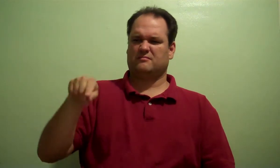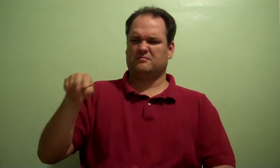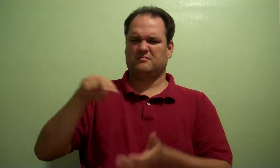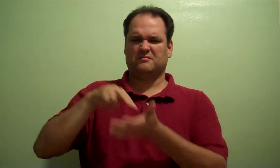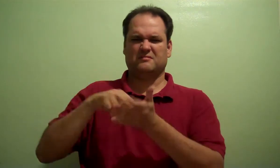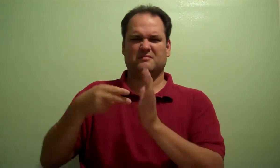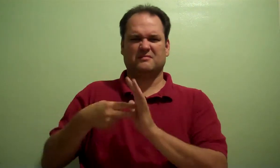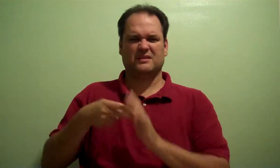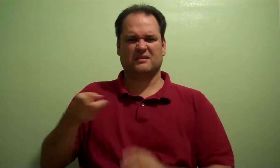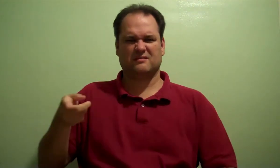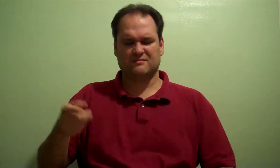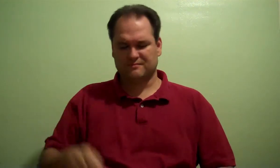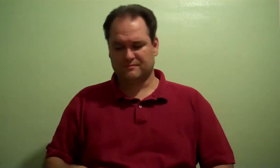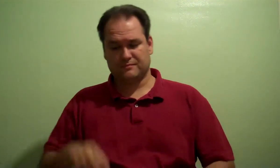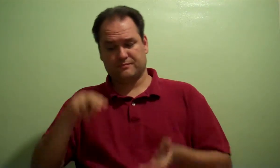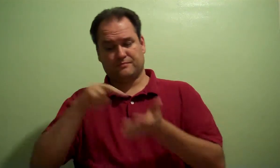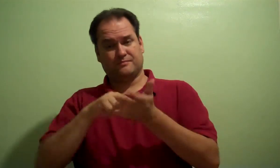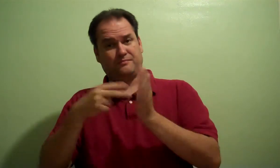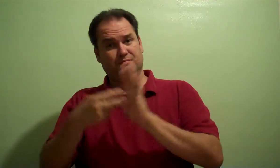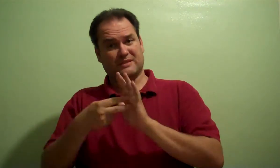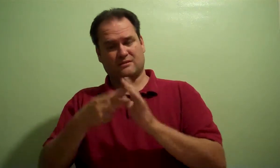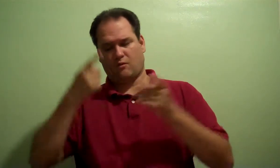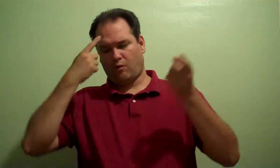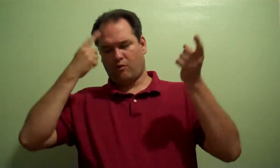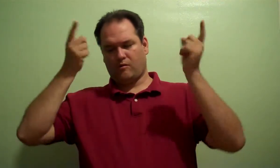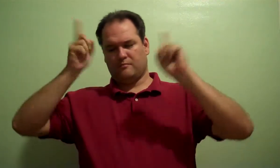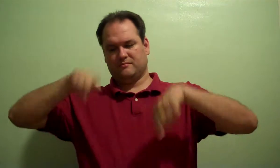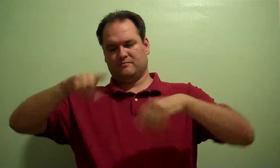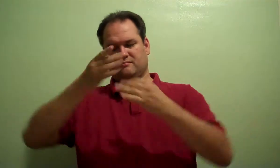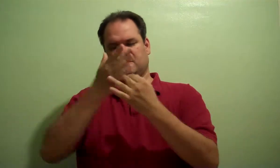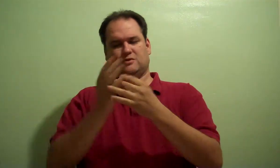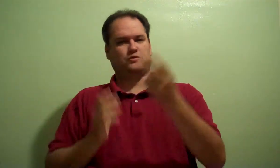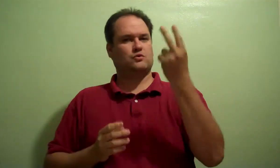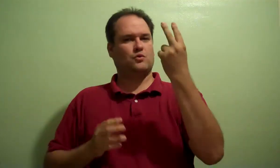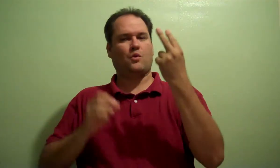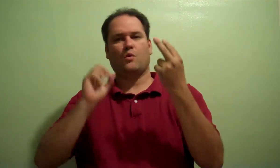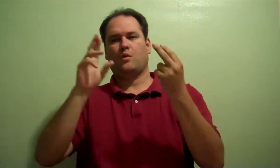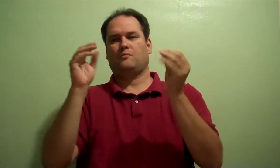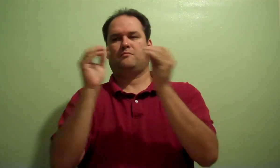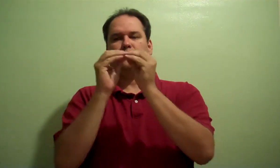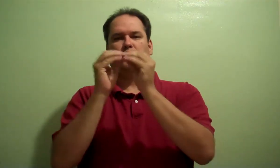I'm going to give you I to move. I to move.